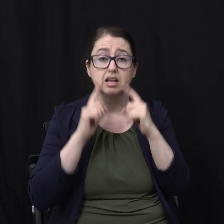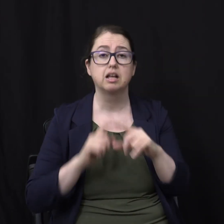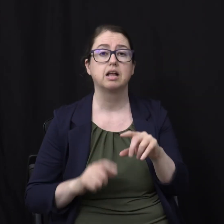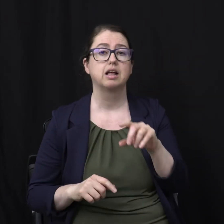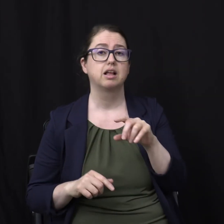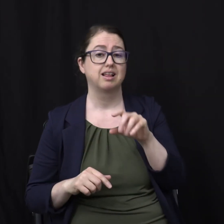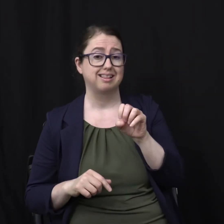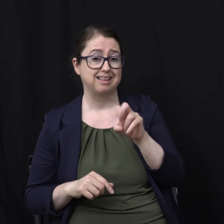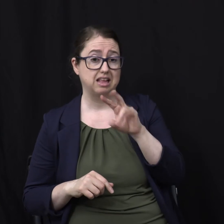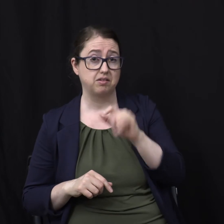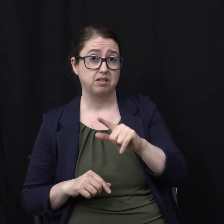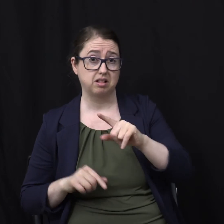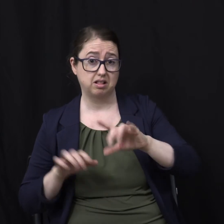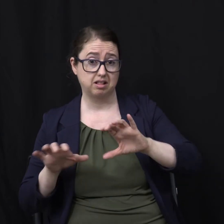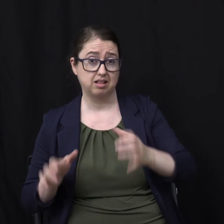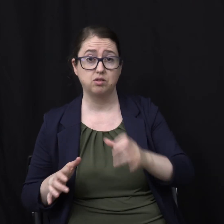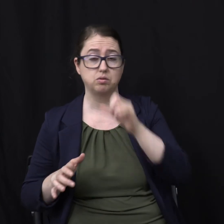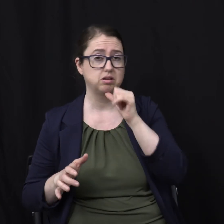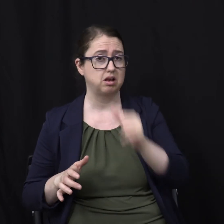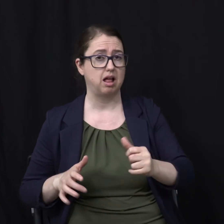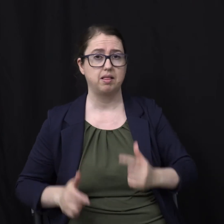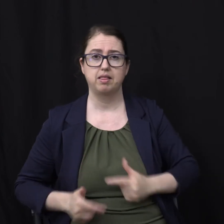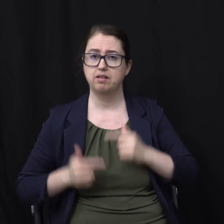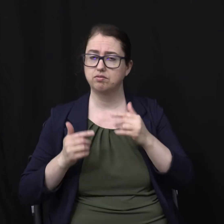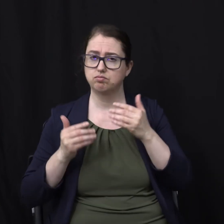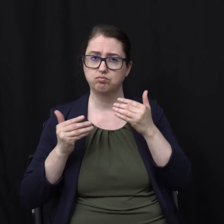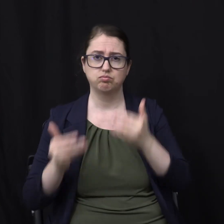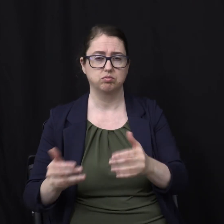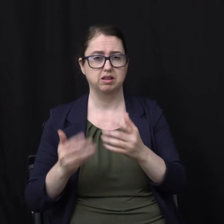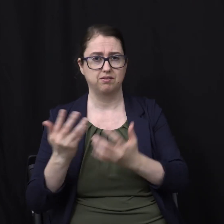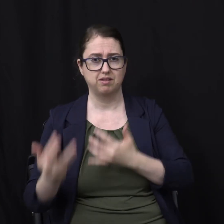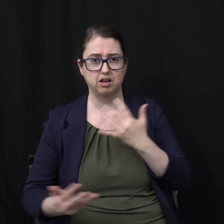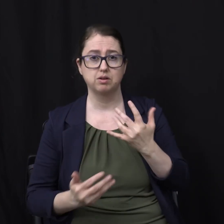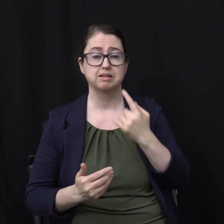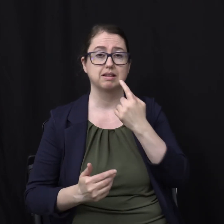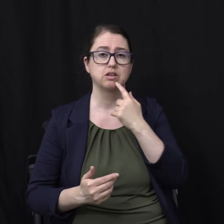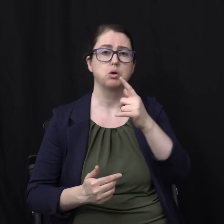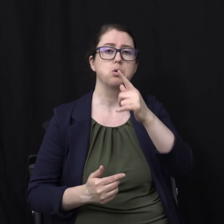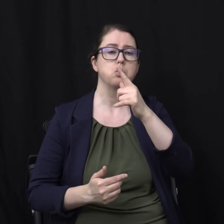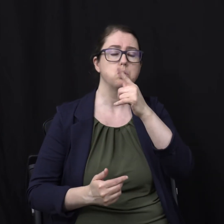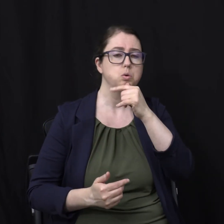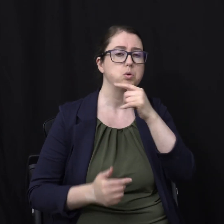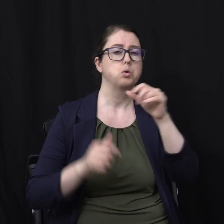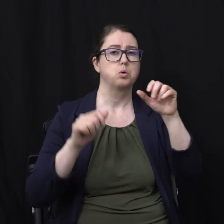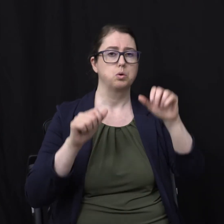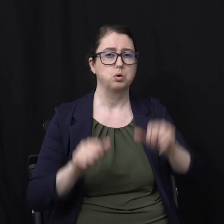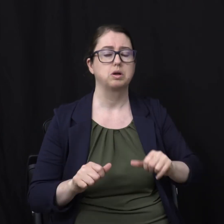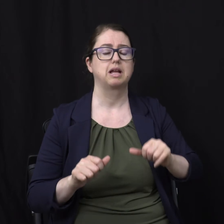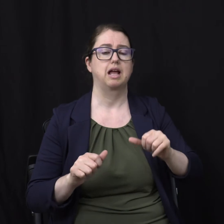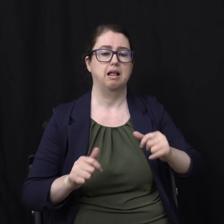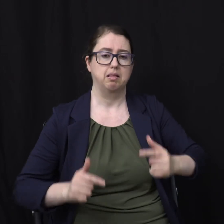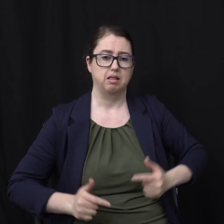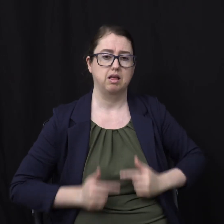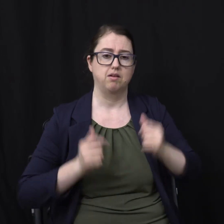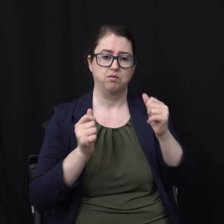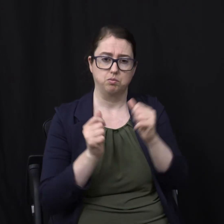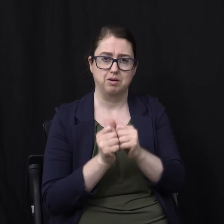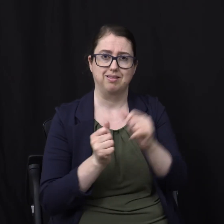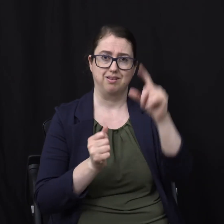not Stay alive In the fire Do they? It says Who will be able To dwell With the everlasting fire?